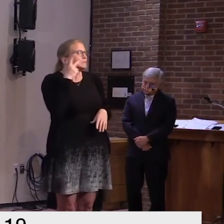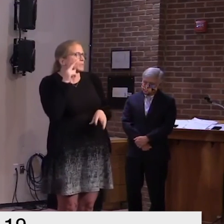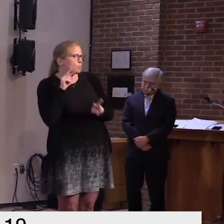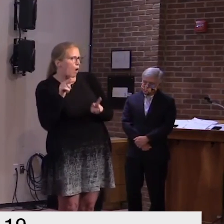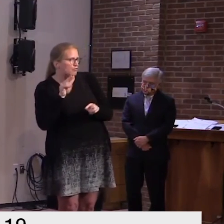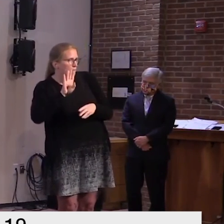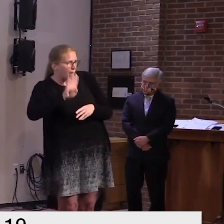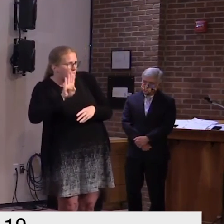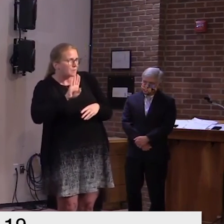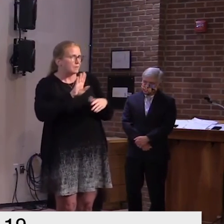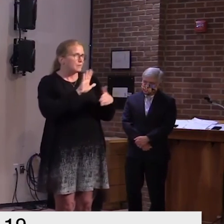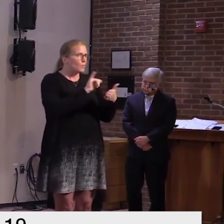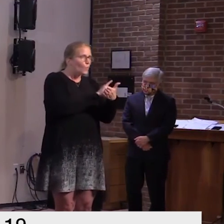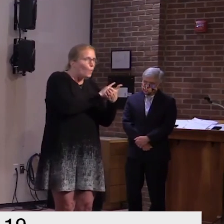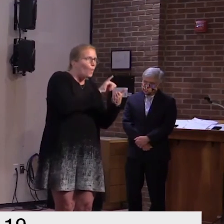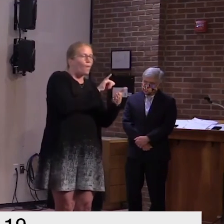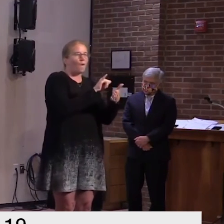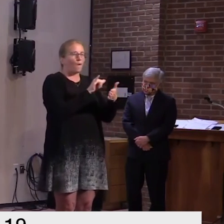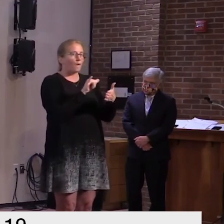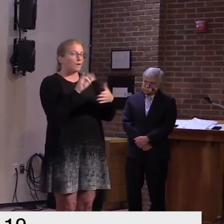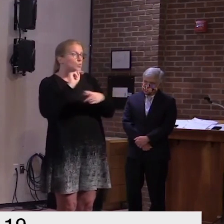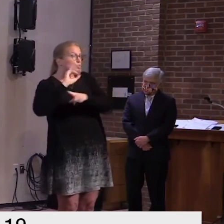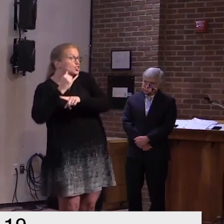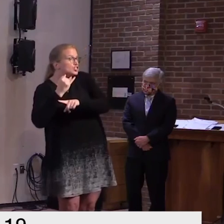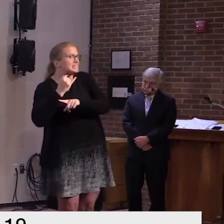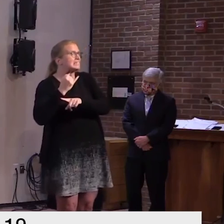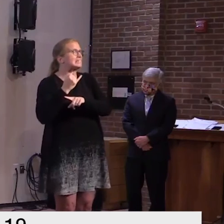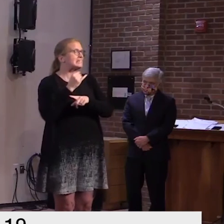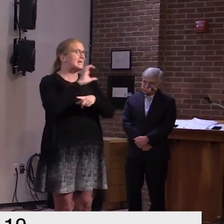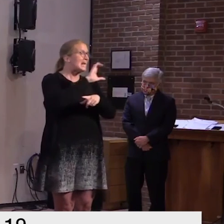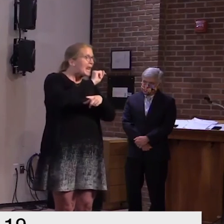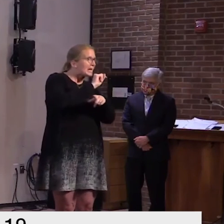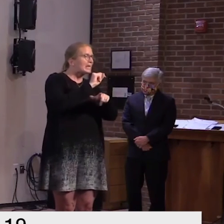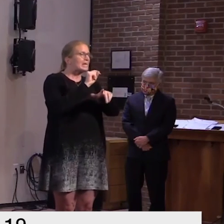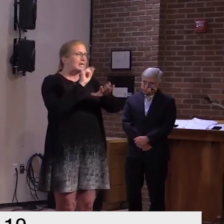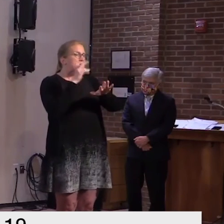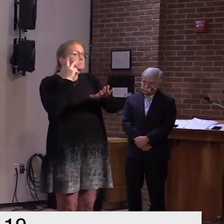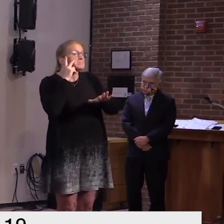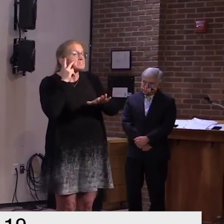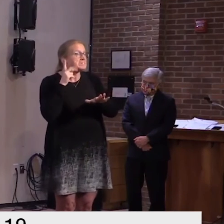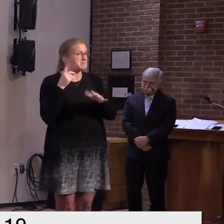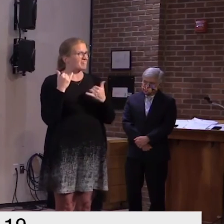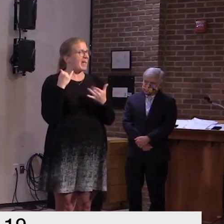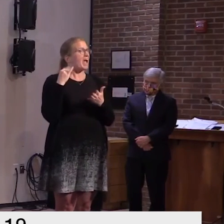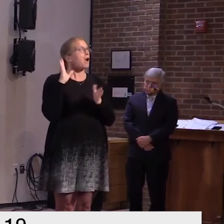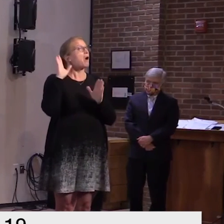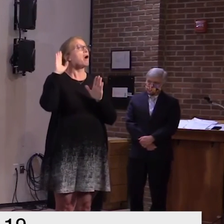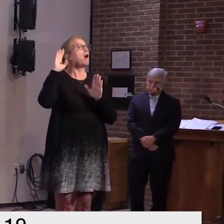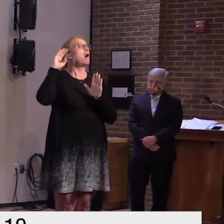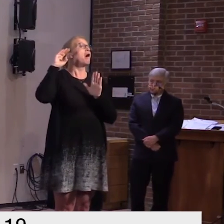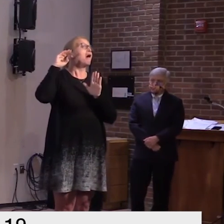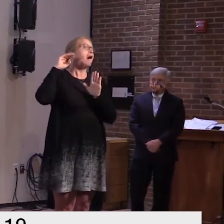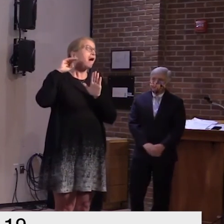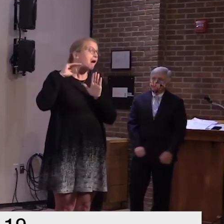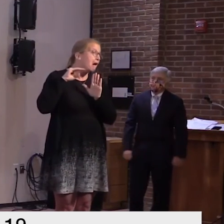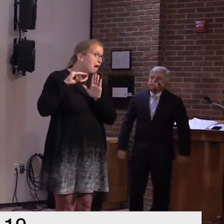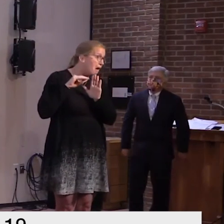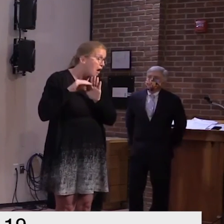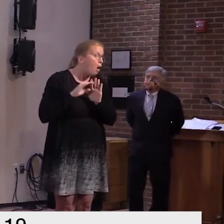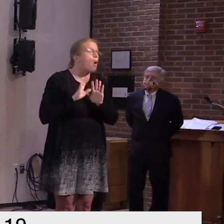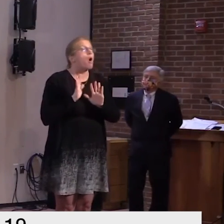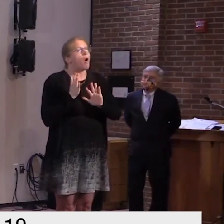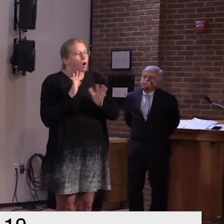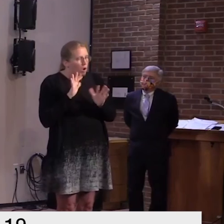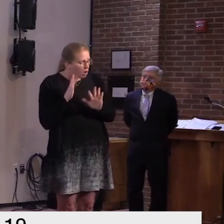boston in particular and we see new jersey and connecticut uh start to uh get healthier then